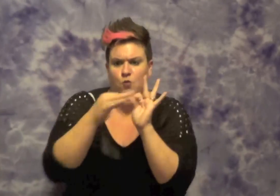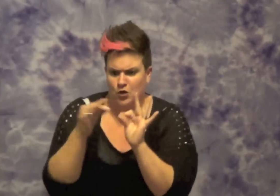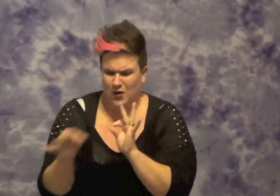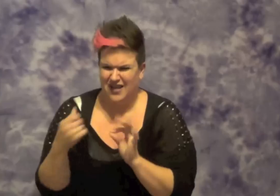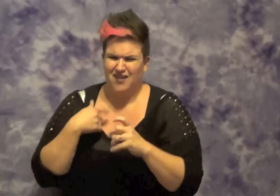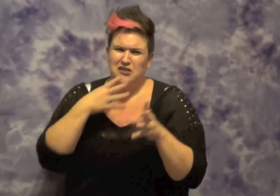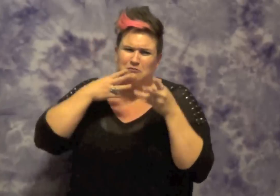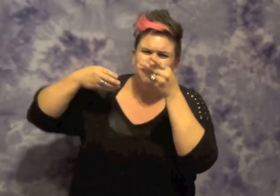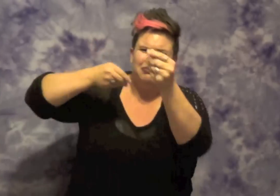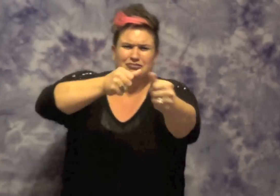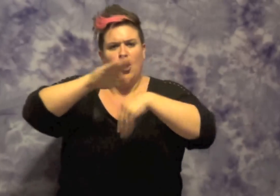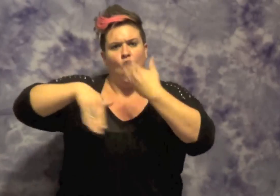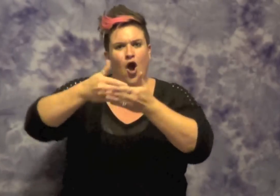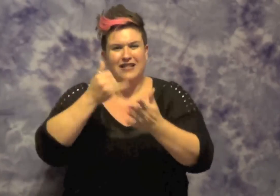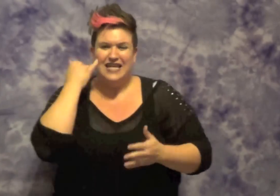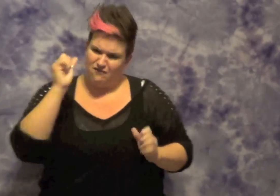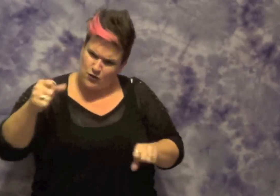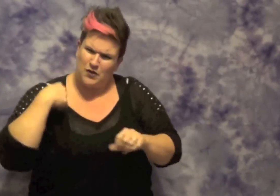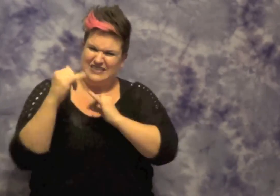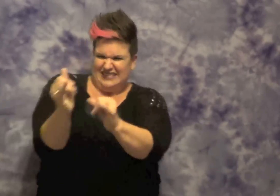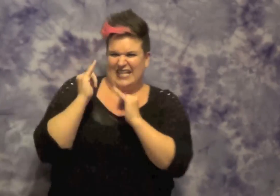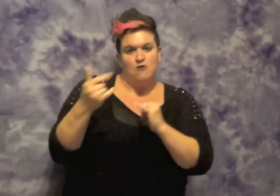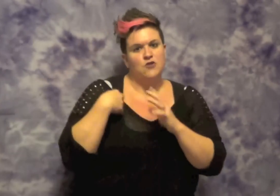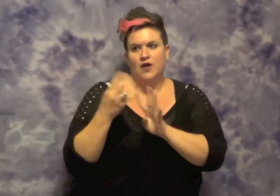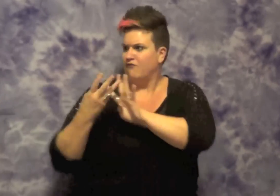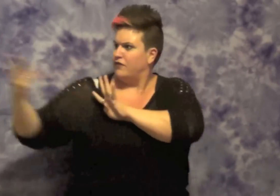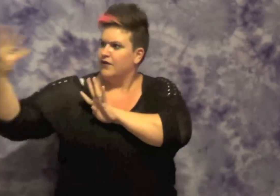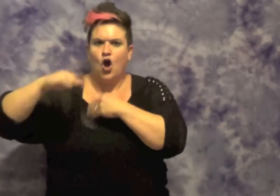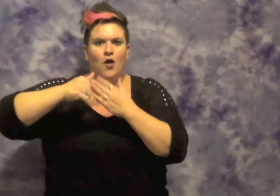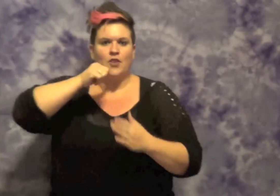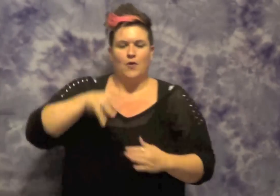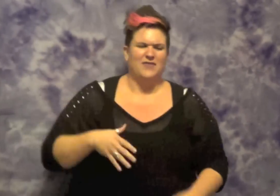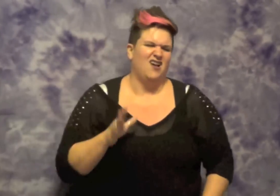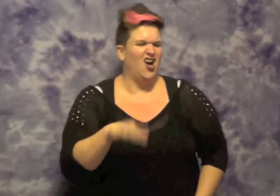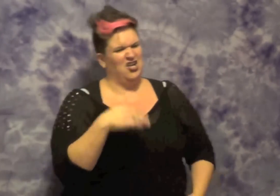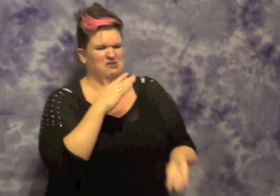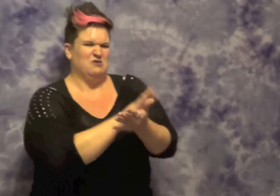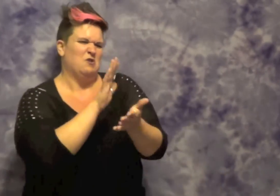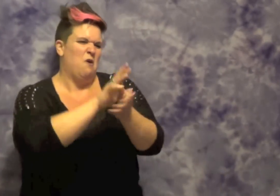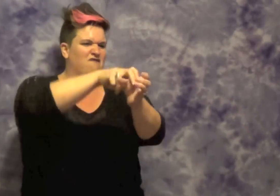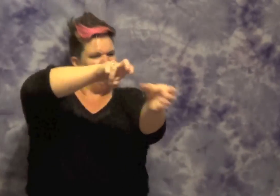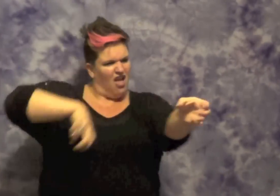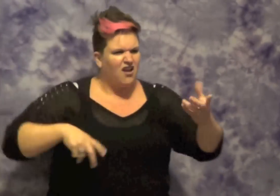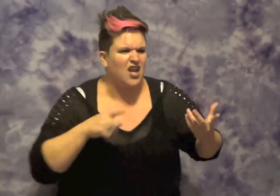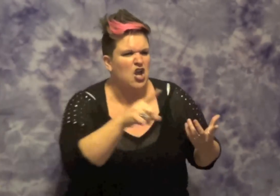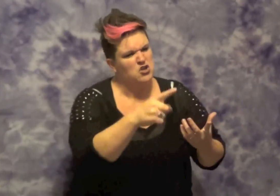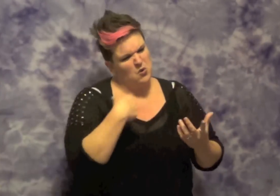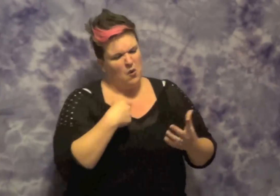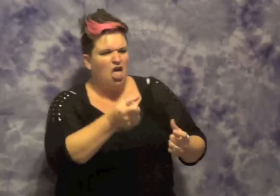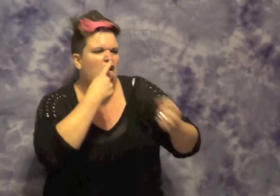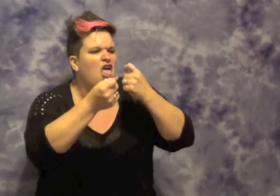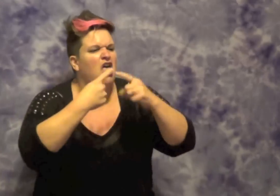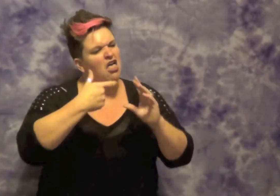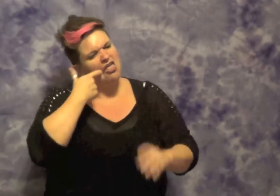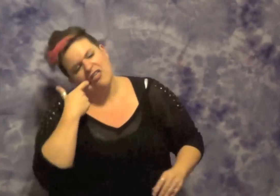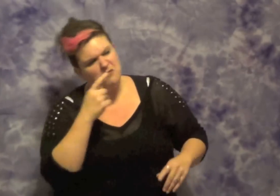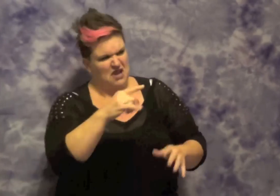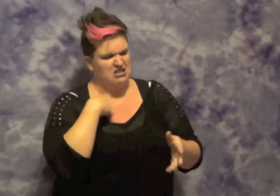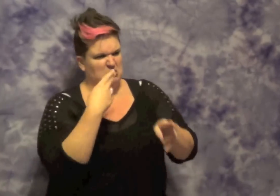if you were half as nice as songs you could sacrifice versions to. Uh! School flunky. Pill junky. But look at the accolades. These skills brung me. Full of